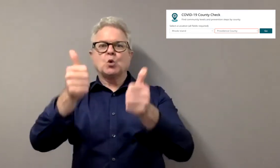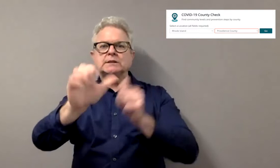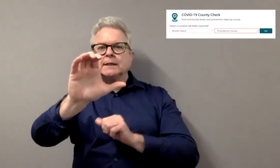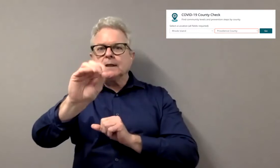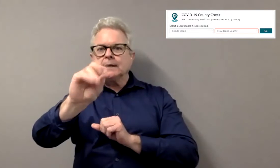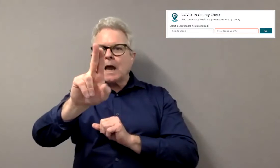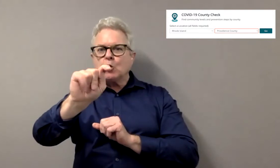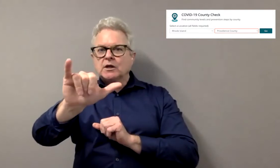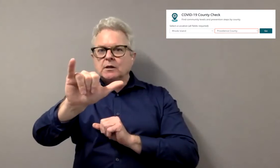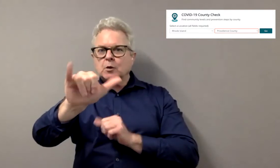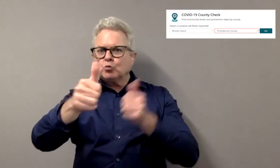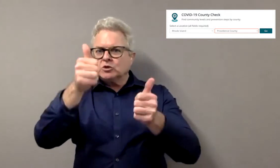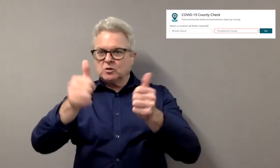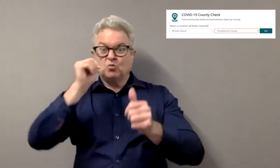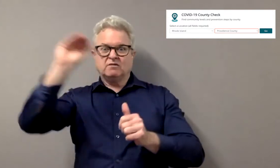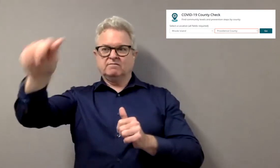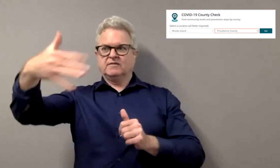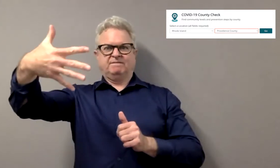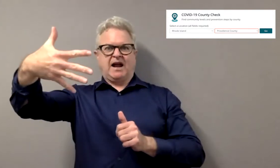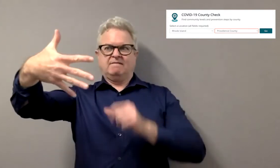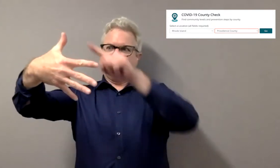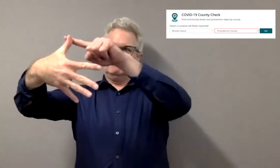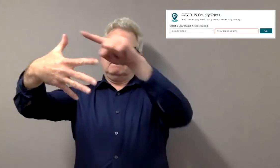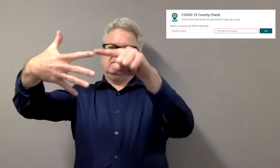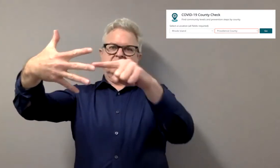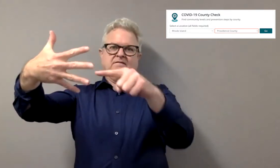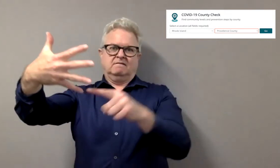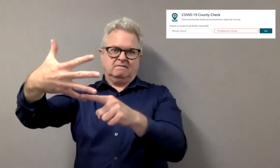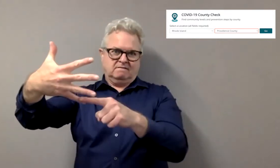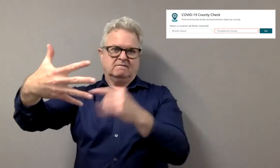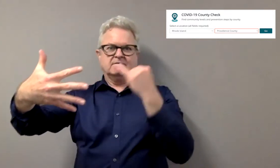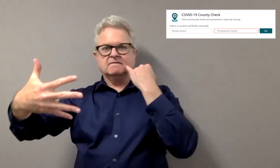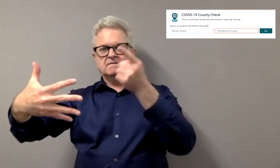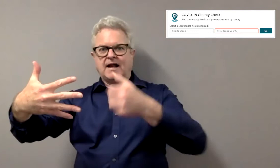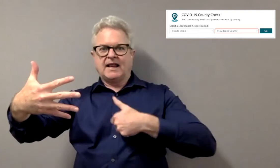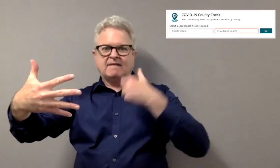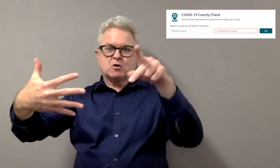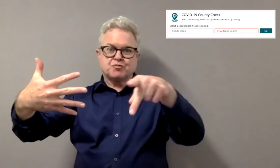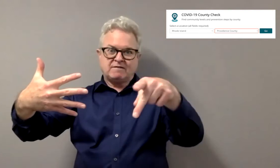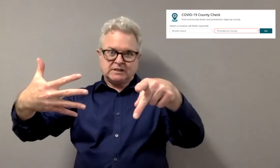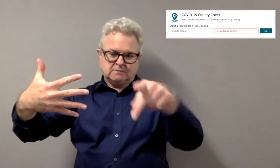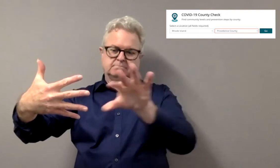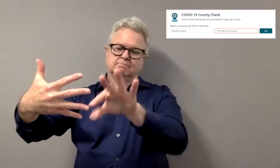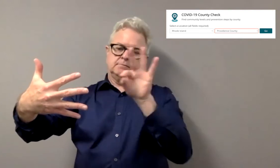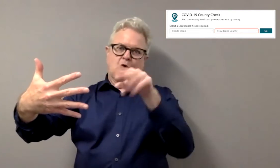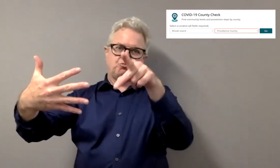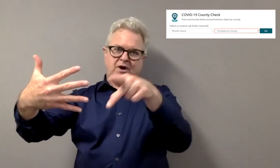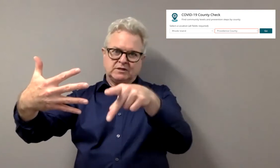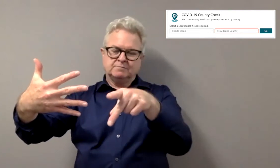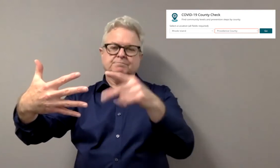Then the next question will ask you, what county? And then you will pick one of the five counties in the state of Rhode Island that you live. For example, if